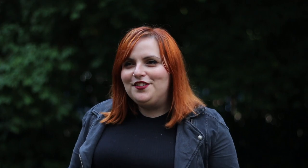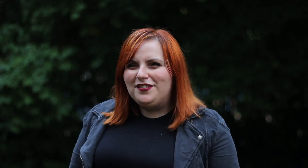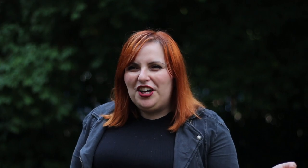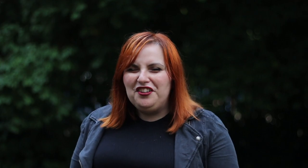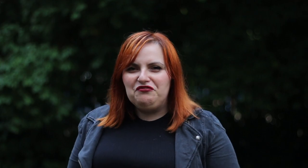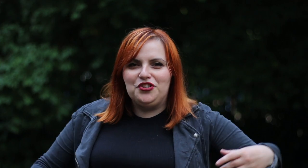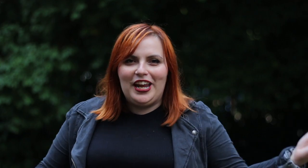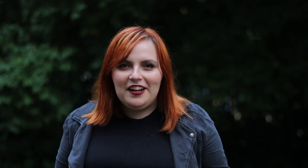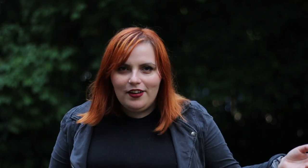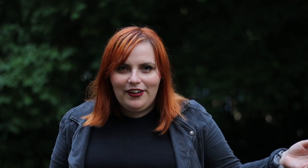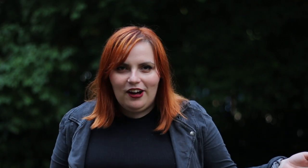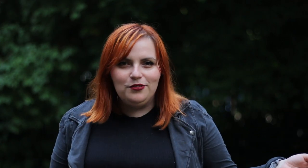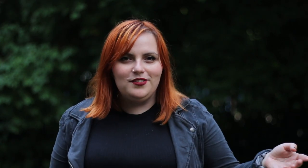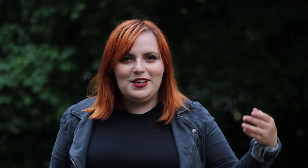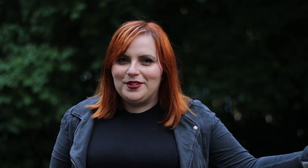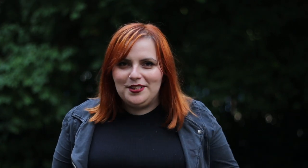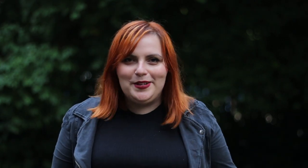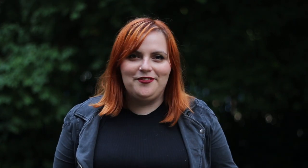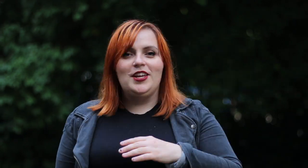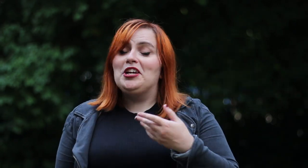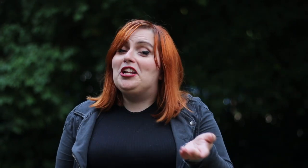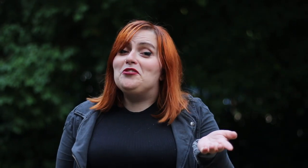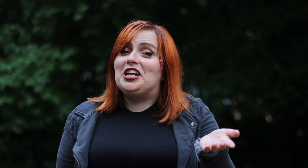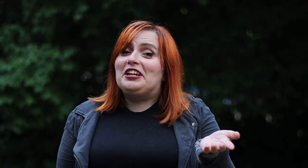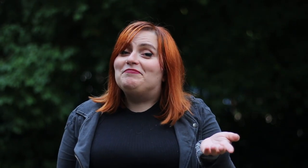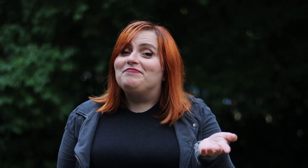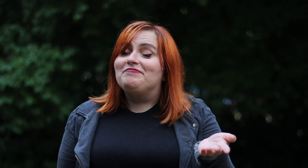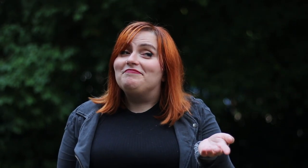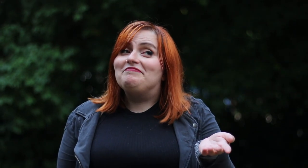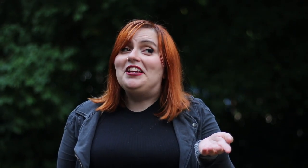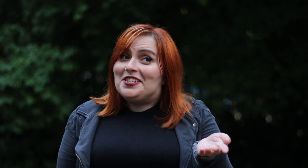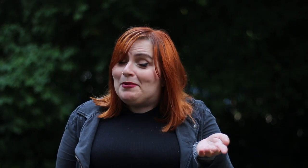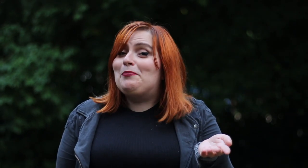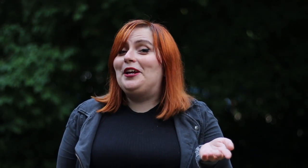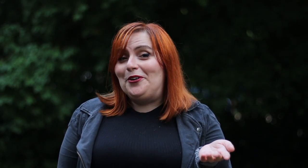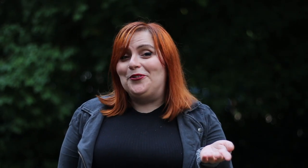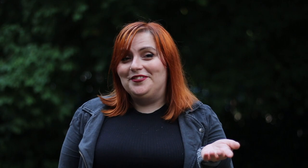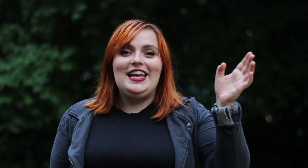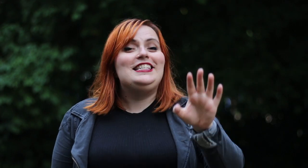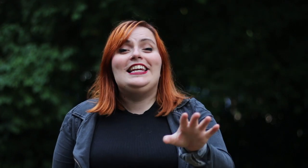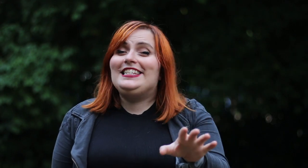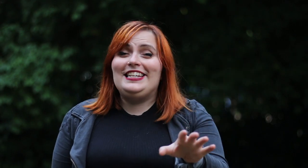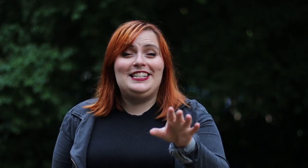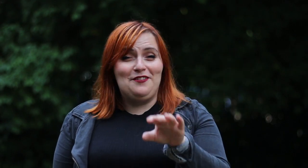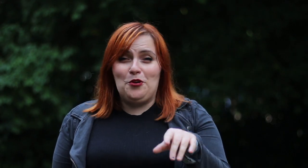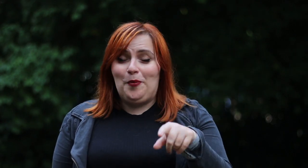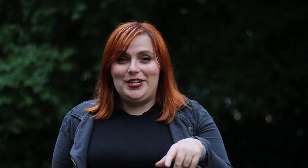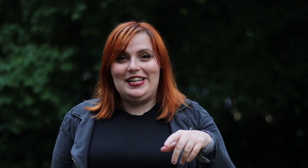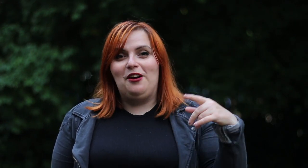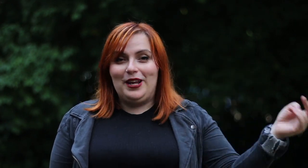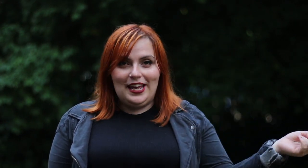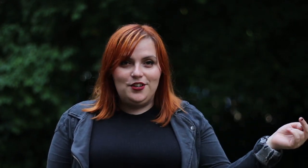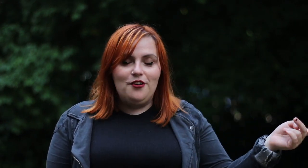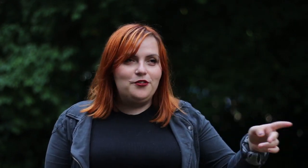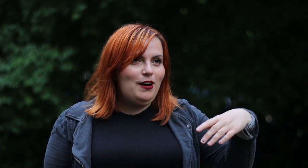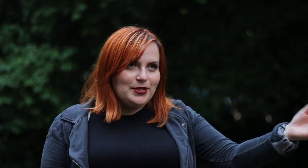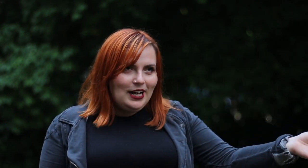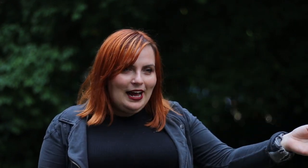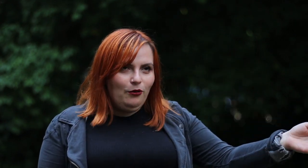kind of shake life out, see what's in the middle of it. And usually, it's something pretty cool. It's easy to give your body a weekend off. Grab a towel,